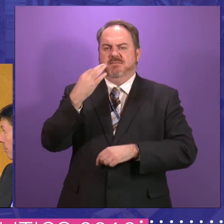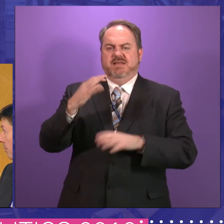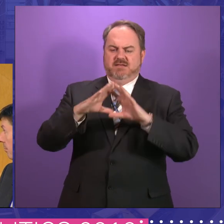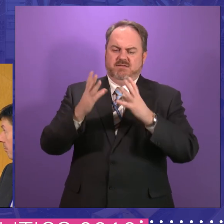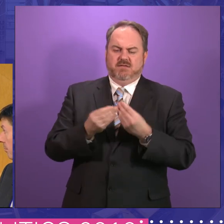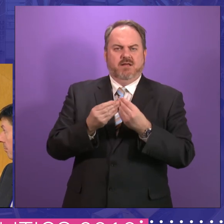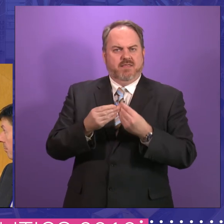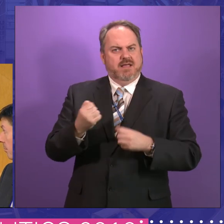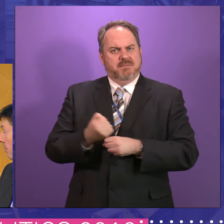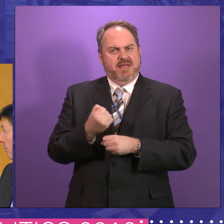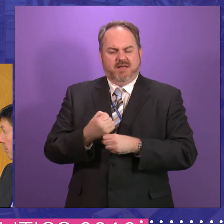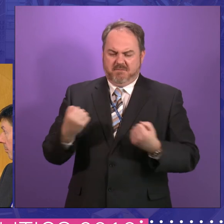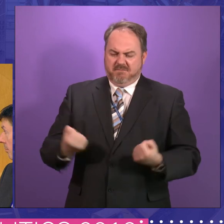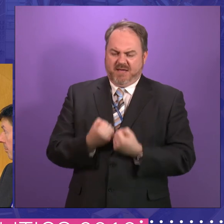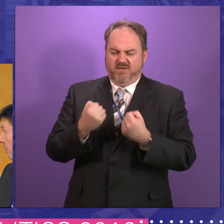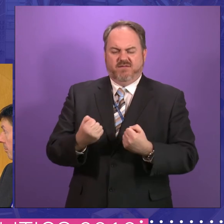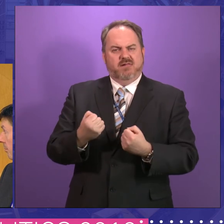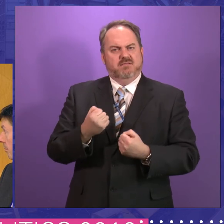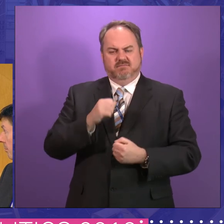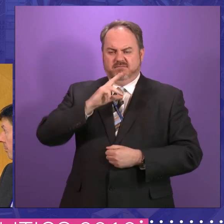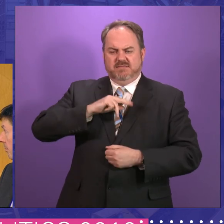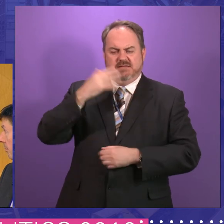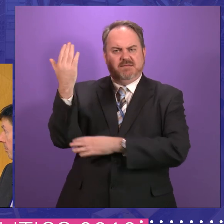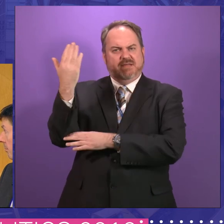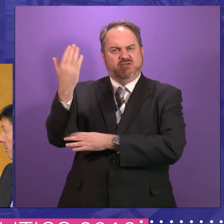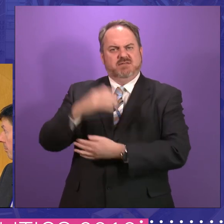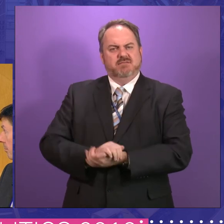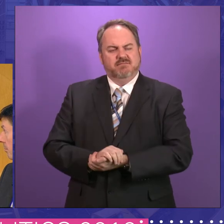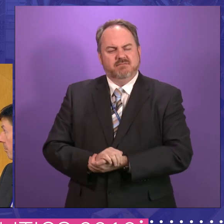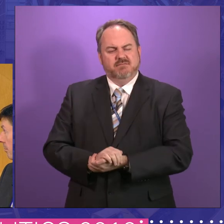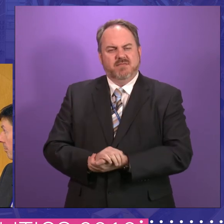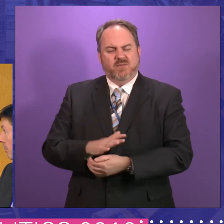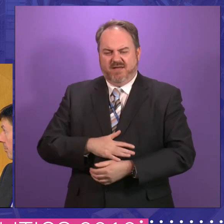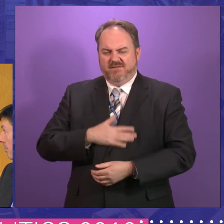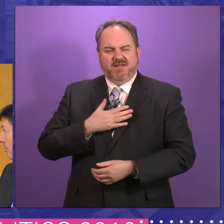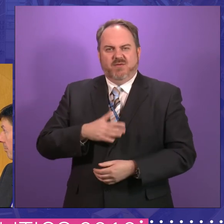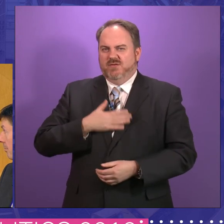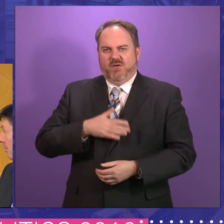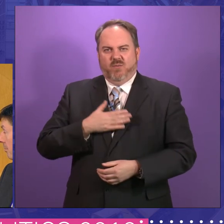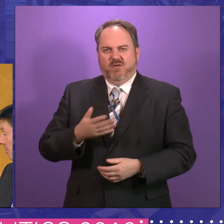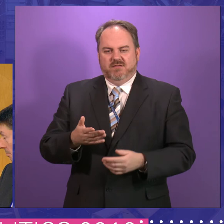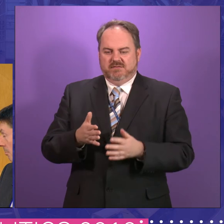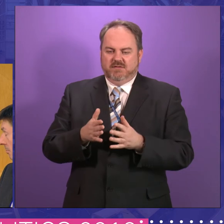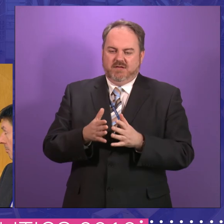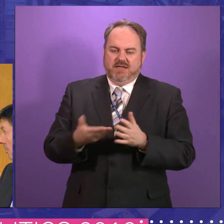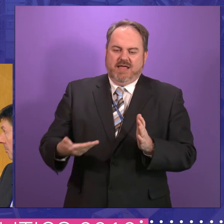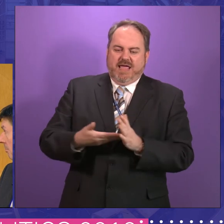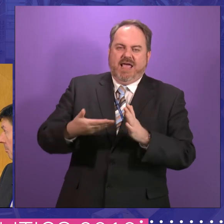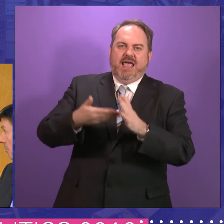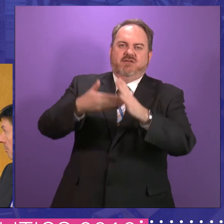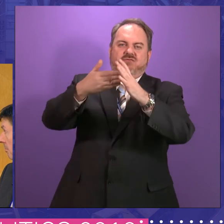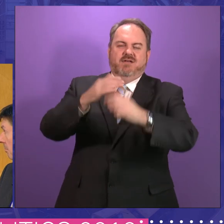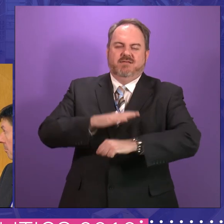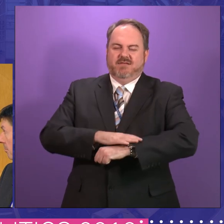speeches in favour or against the issue that's before us. So I don't think we want to get too hung up on time. Uh,